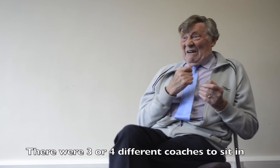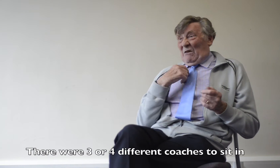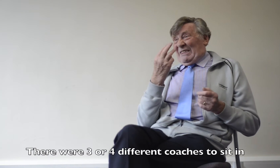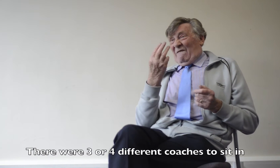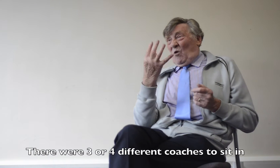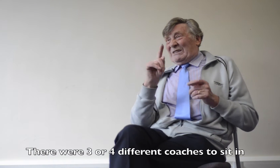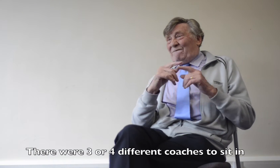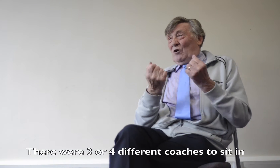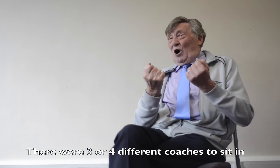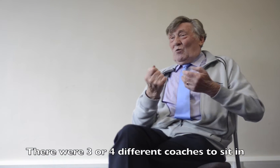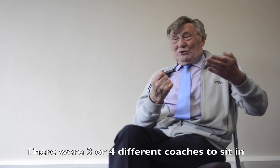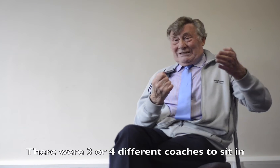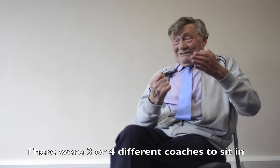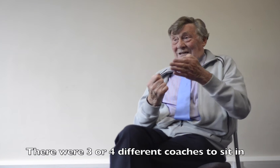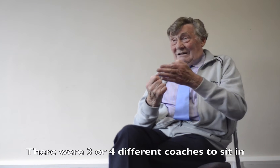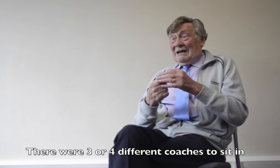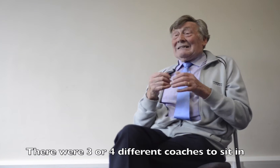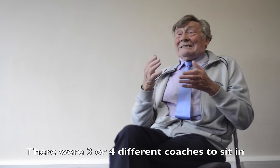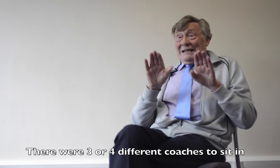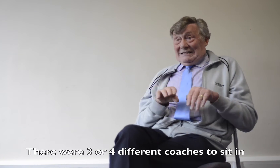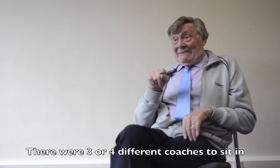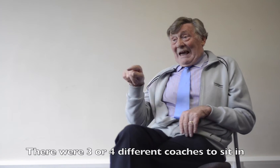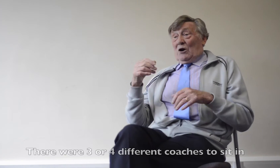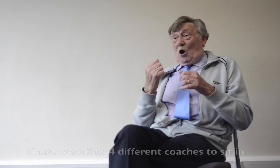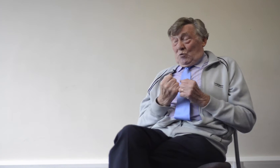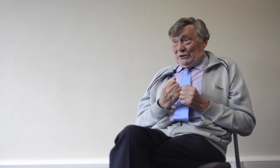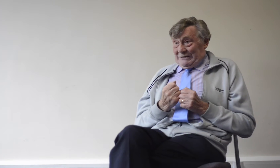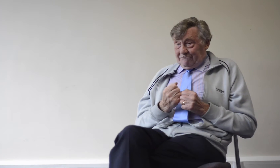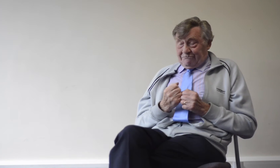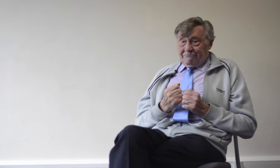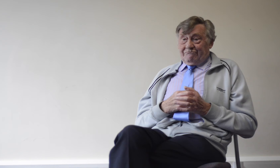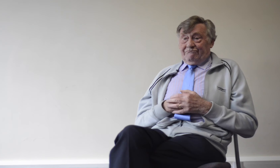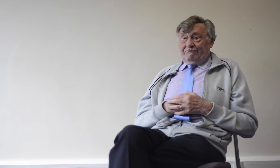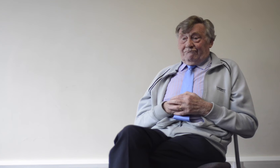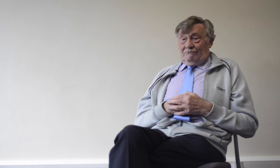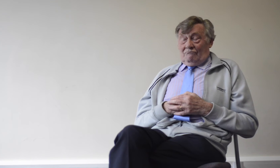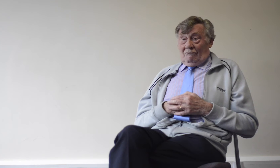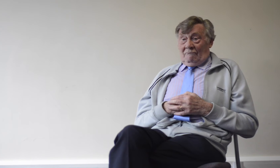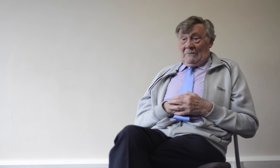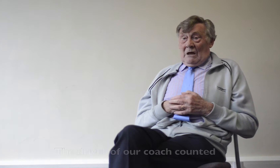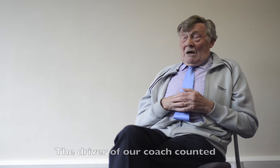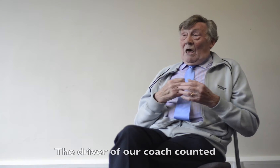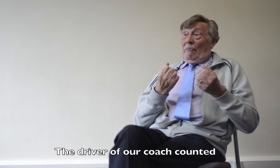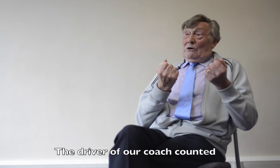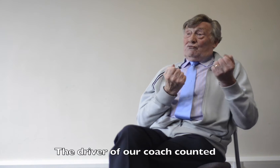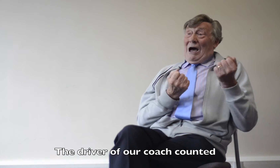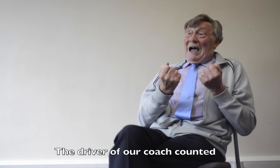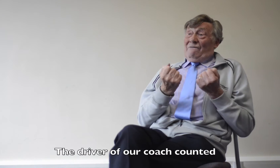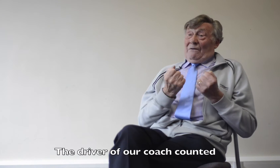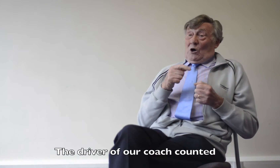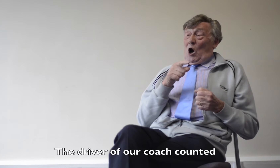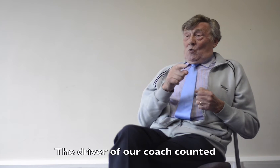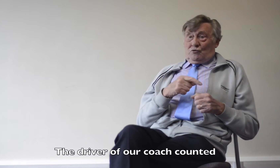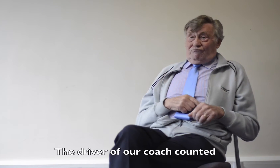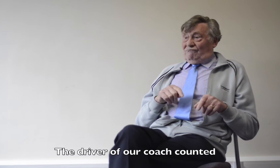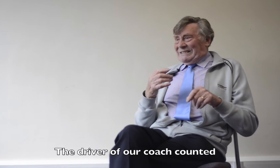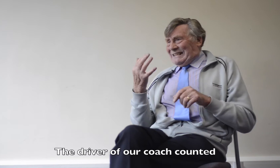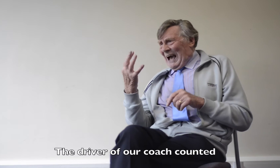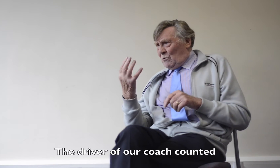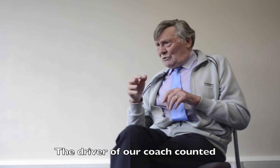after four different coaches, sit in that coaches, they drive at the coach, and count